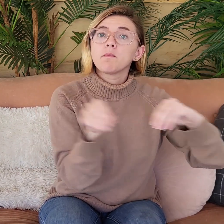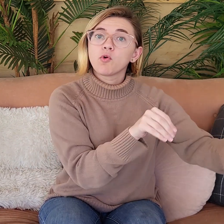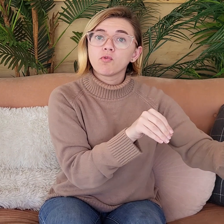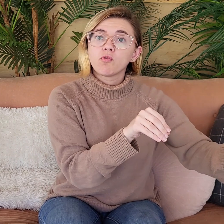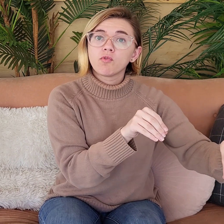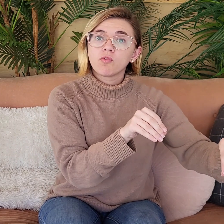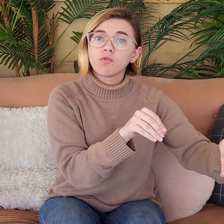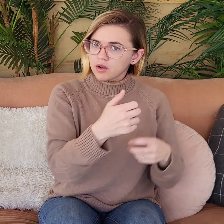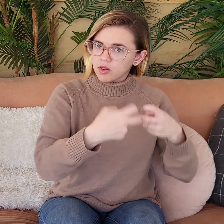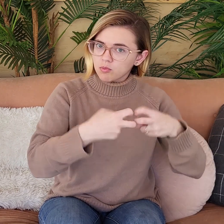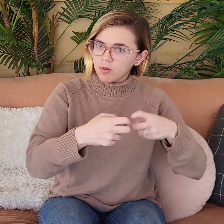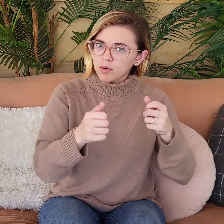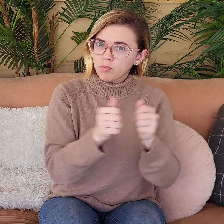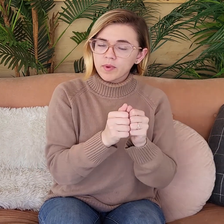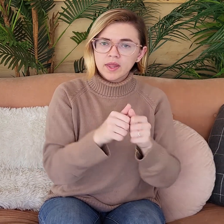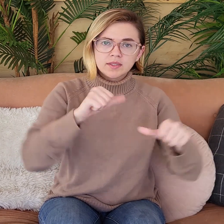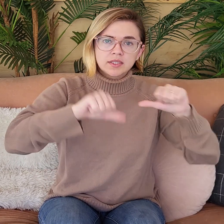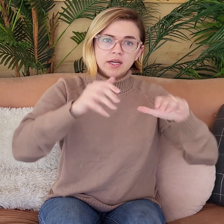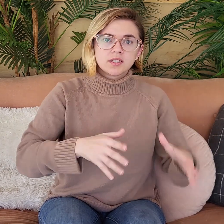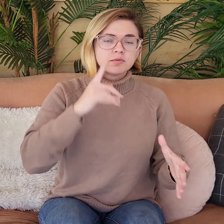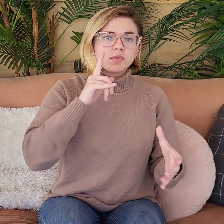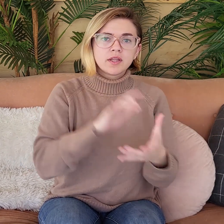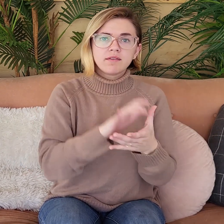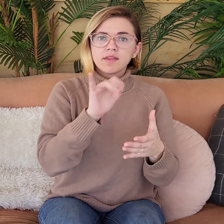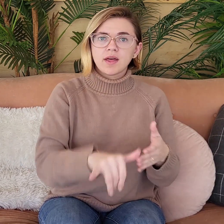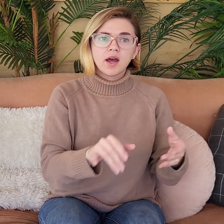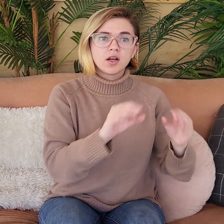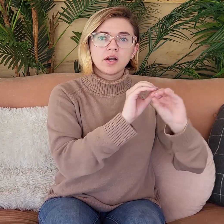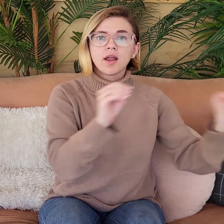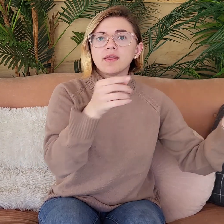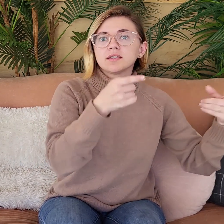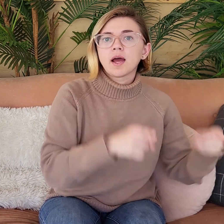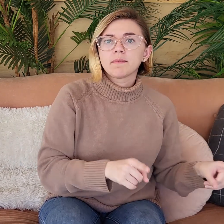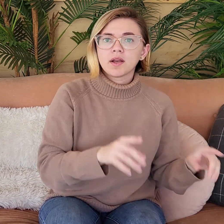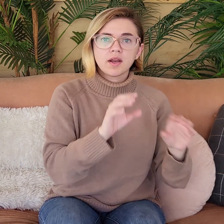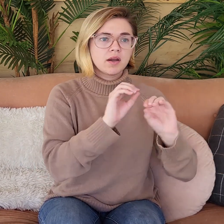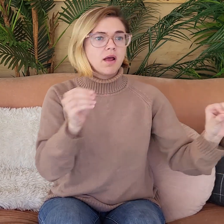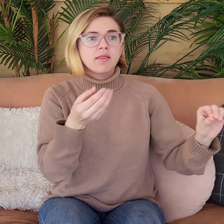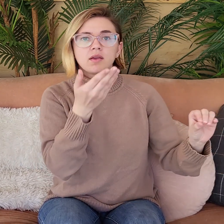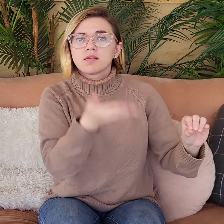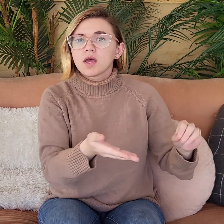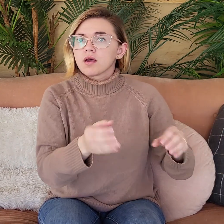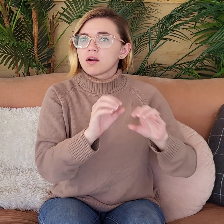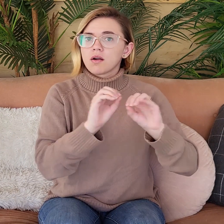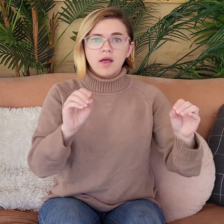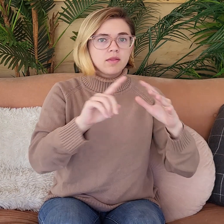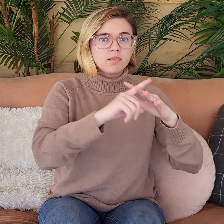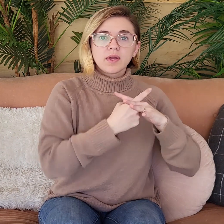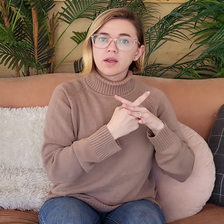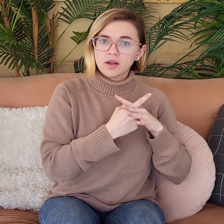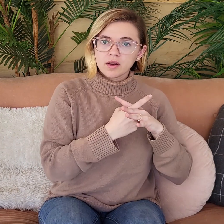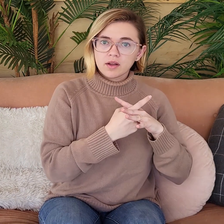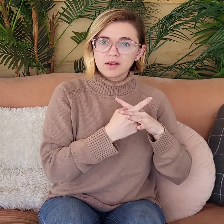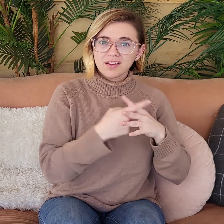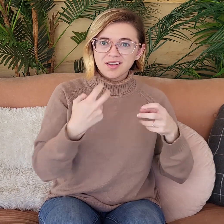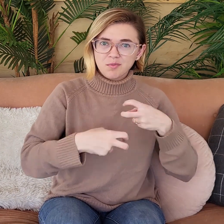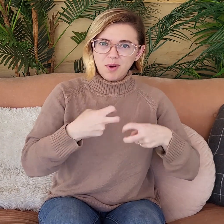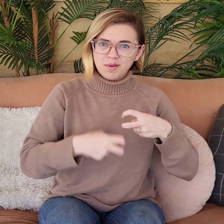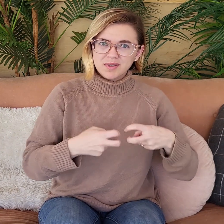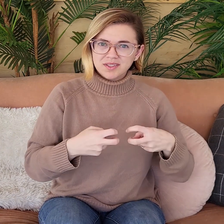then it can move. So another problem with scientists' belief is that nothing's happening, nothing's there, there's